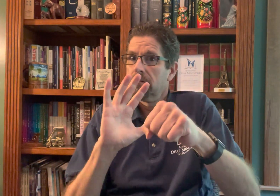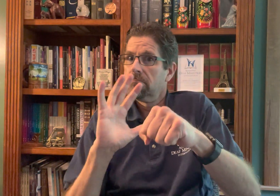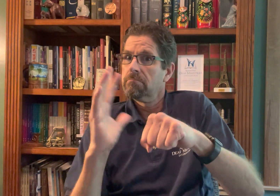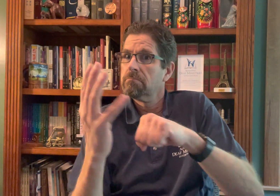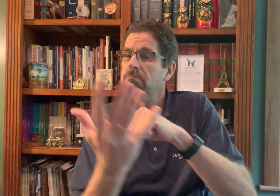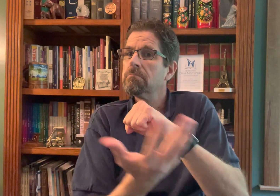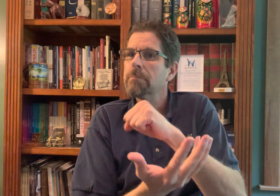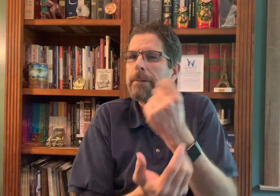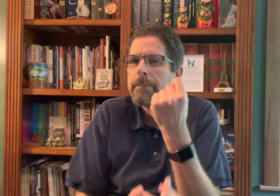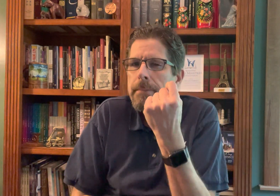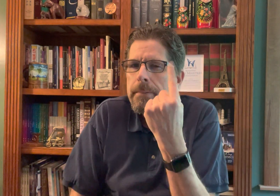evangelism,